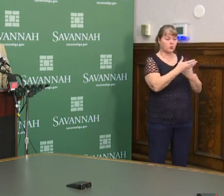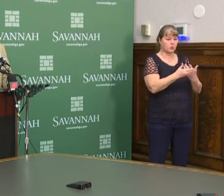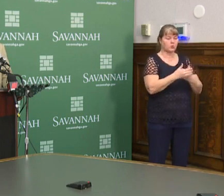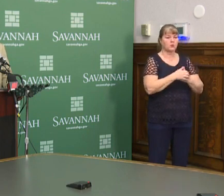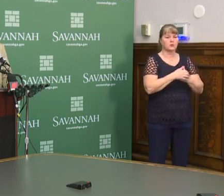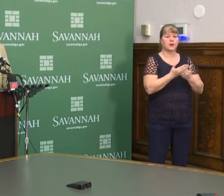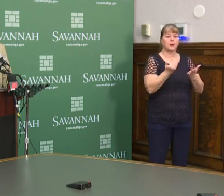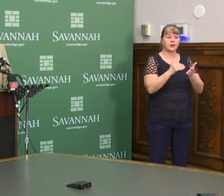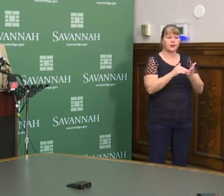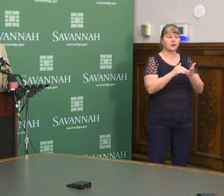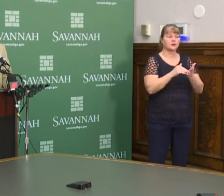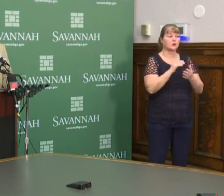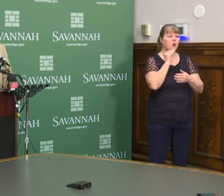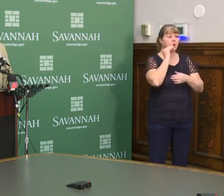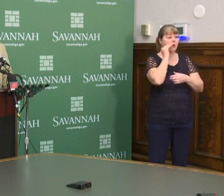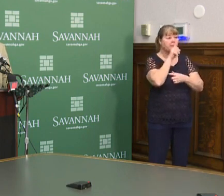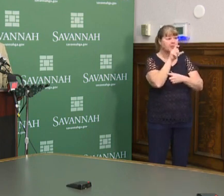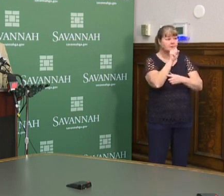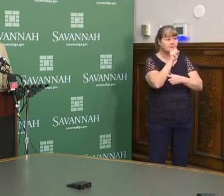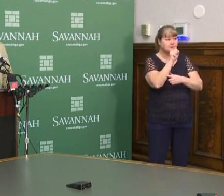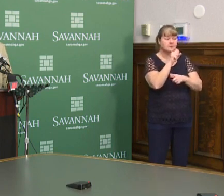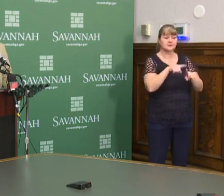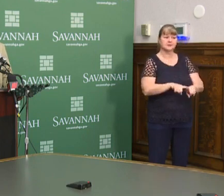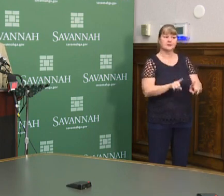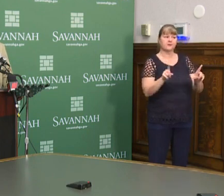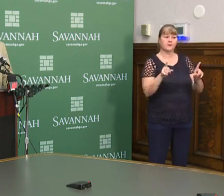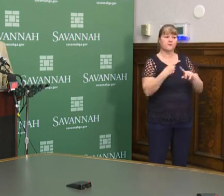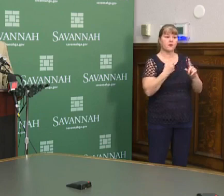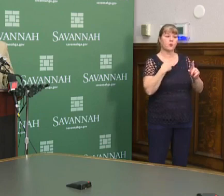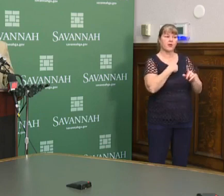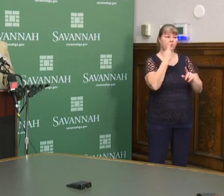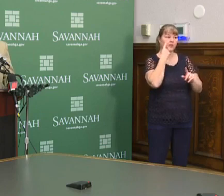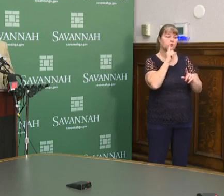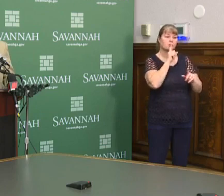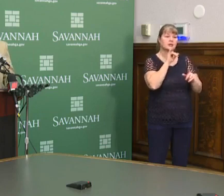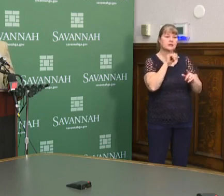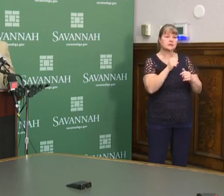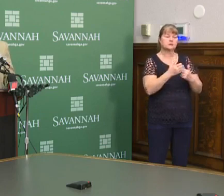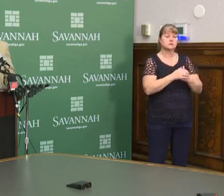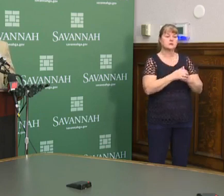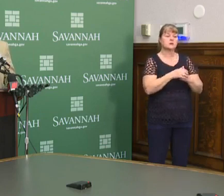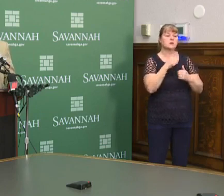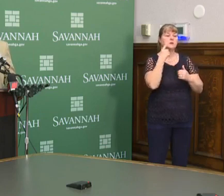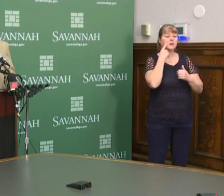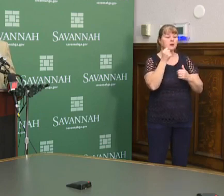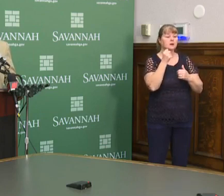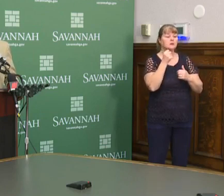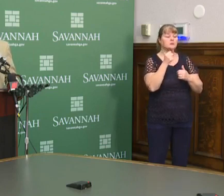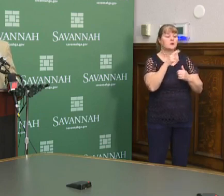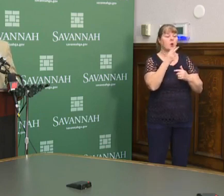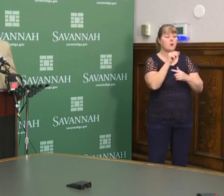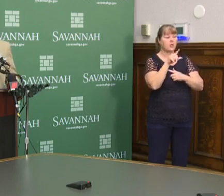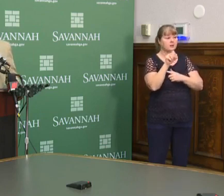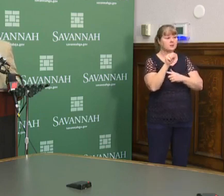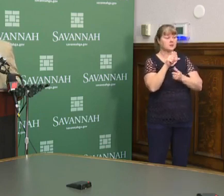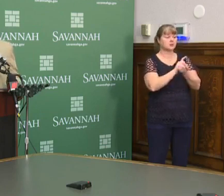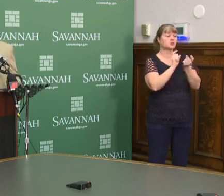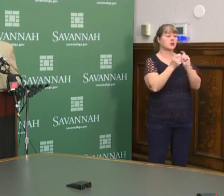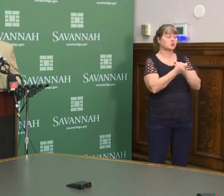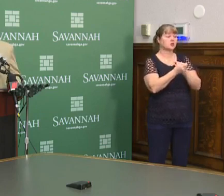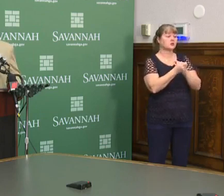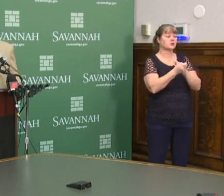I mean, you know, the face of homelessness is different than what we think it is. And because of this, the face of homelessness is changing.